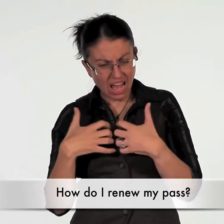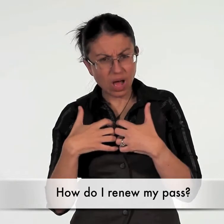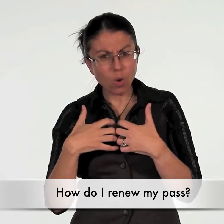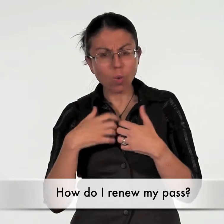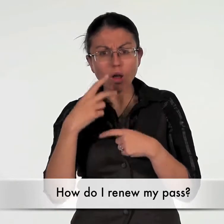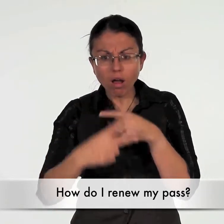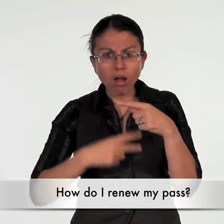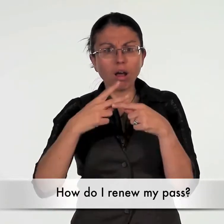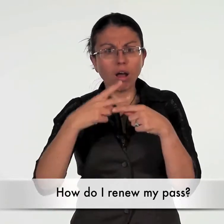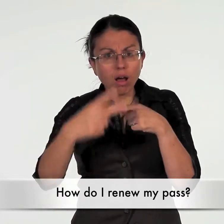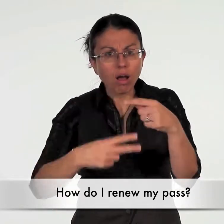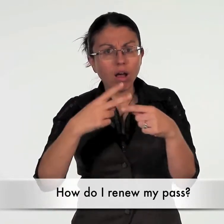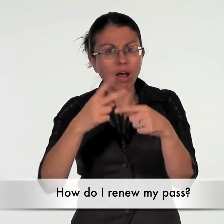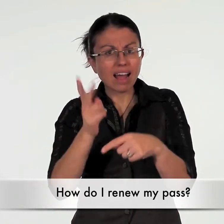how do I renew my pass